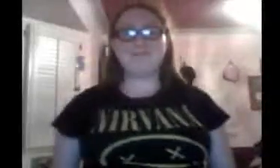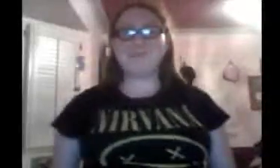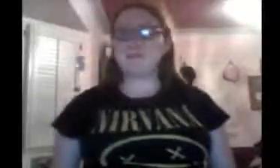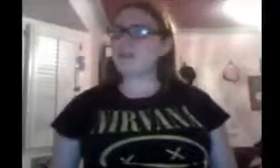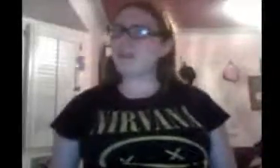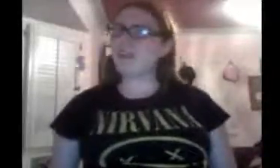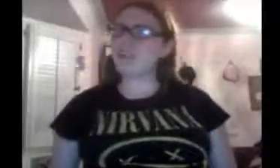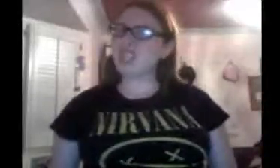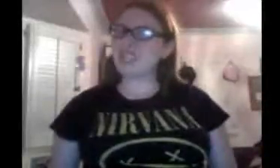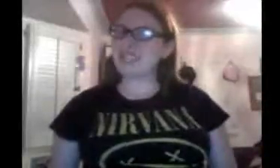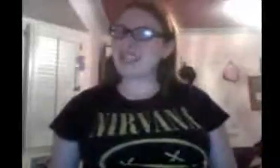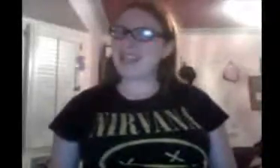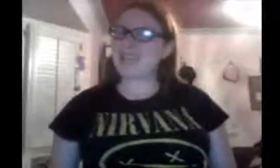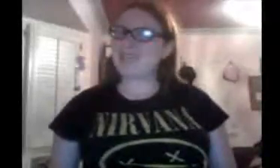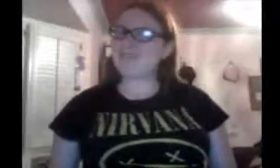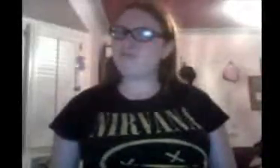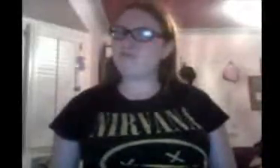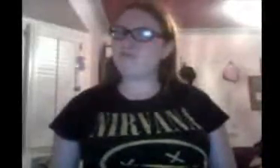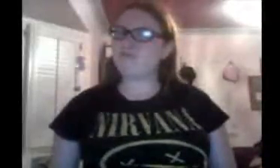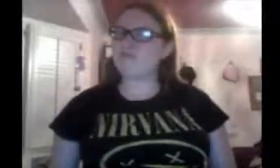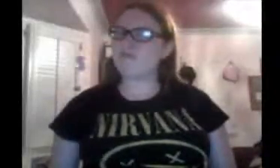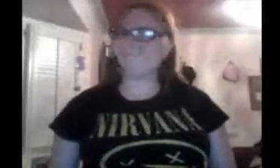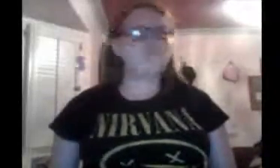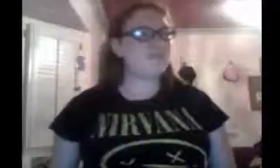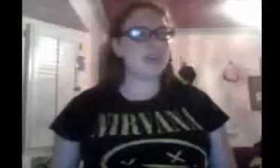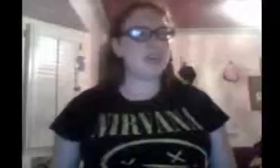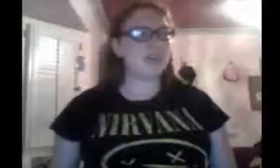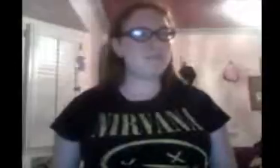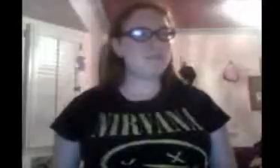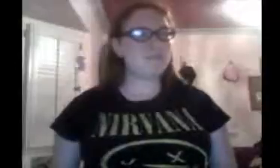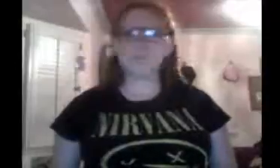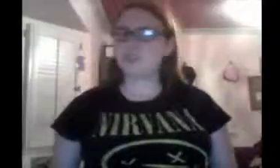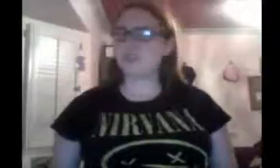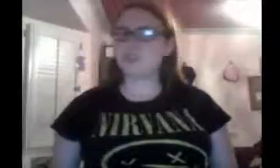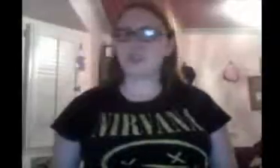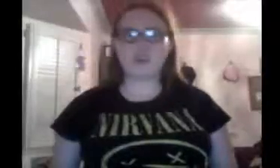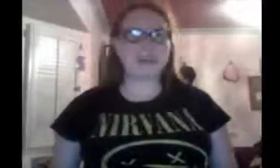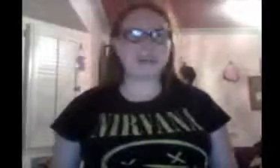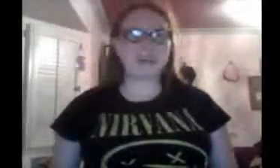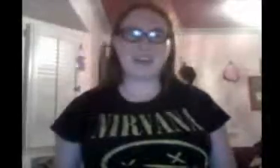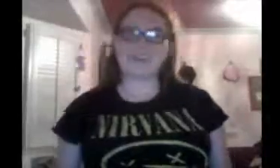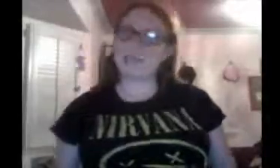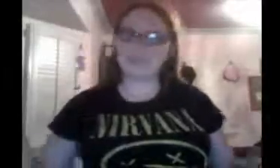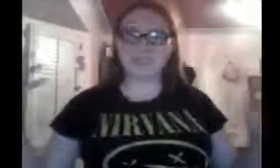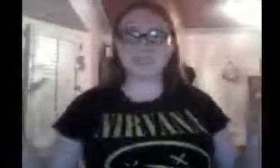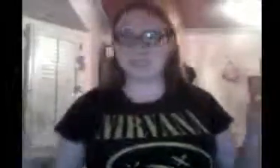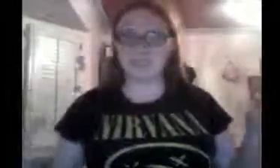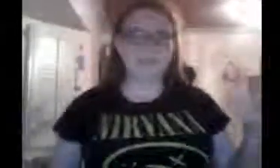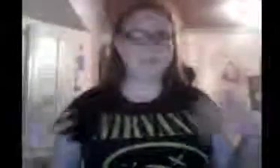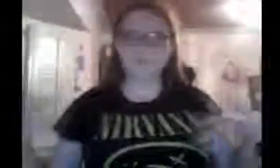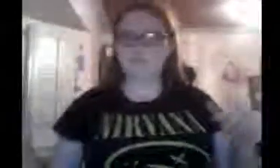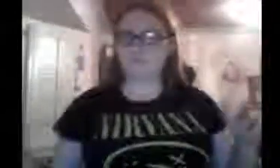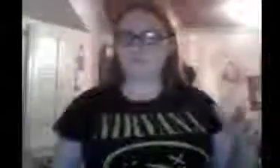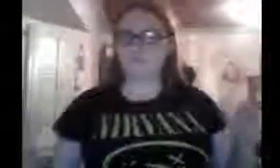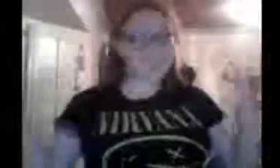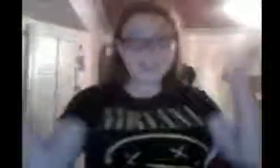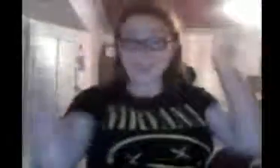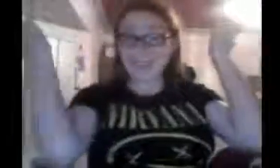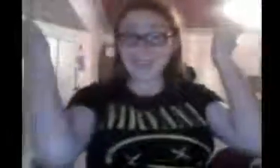Maybe there's a Nirvana shirt that put together. Nah. I'm not sure Kurt Cobain can come back from the dead. But look, I'm here.